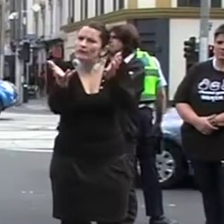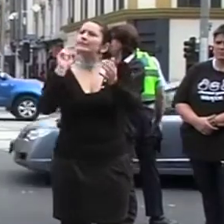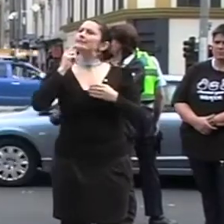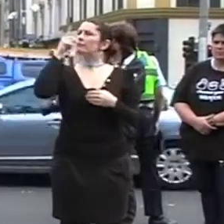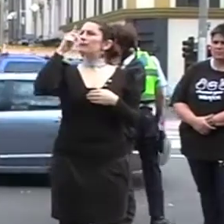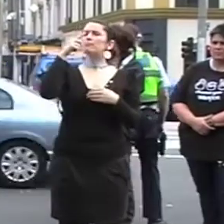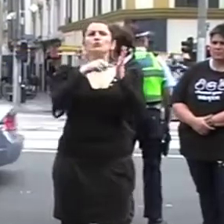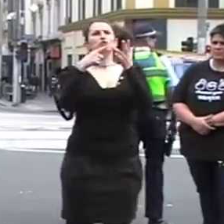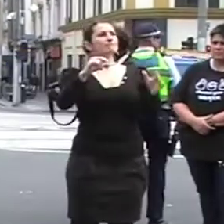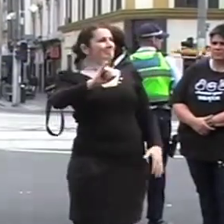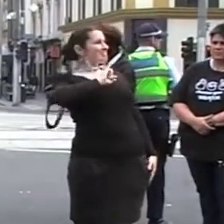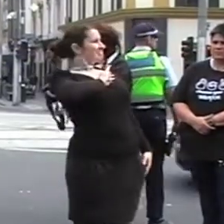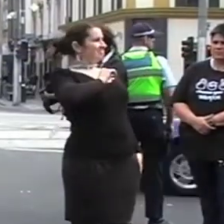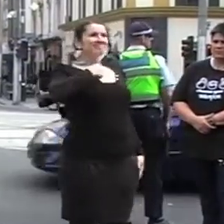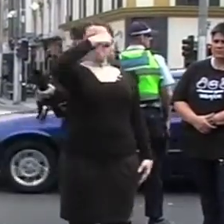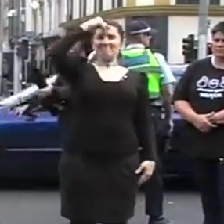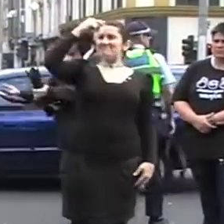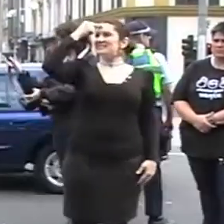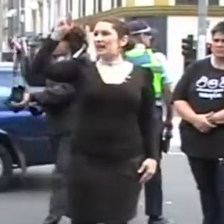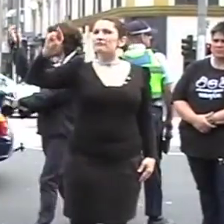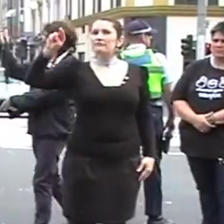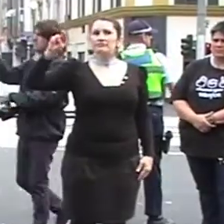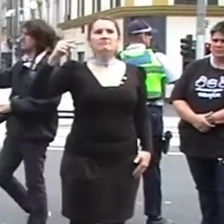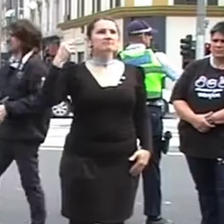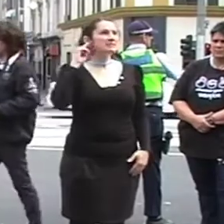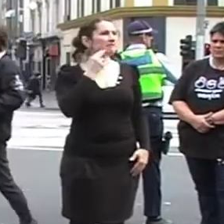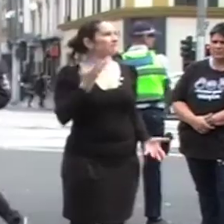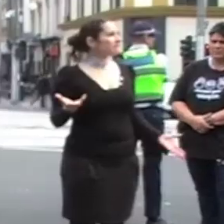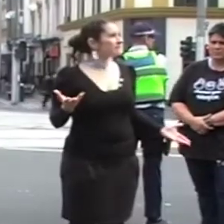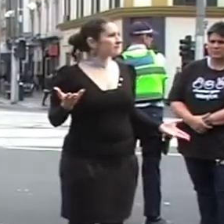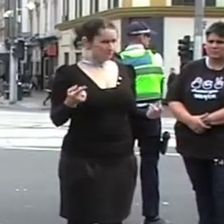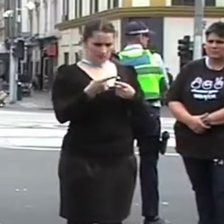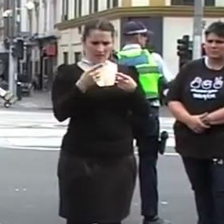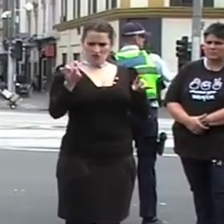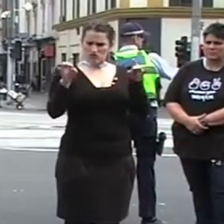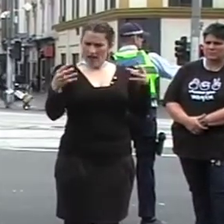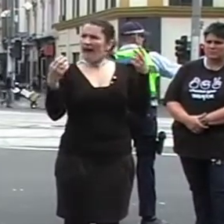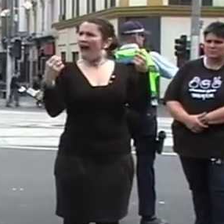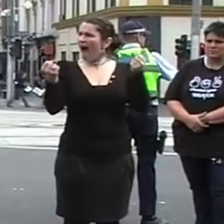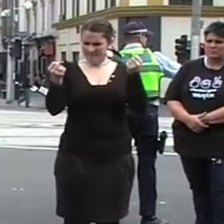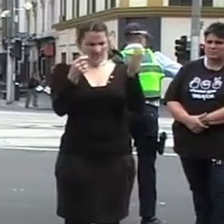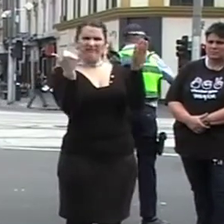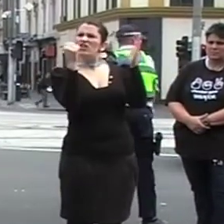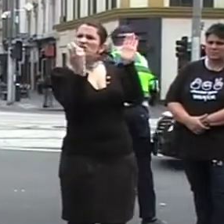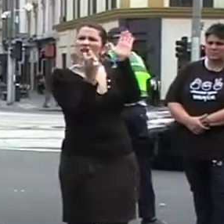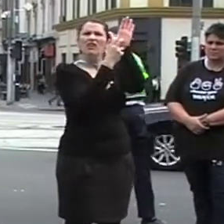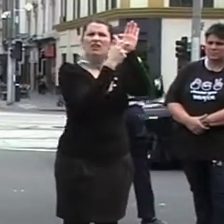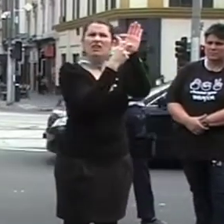has ratified both the Convention and the protocol. I would argue that you have a very strong case that your state is in breach